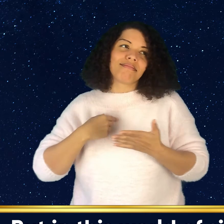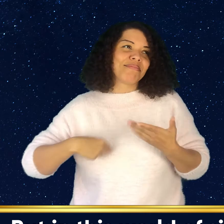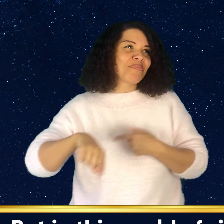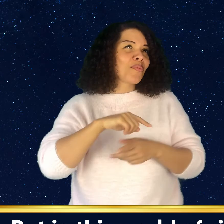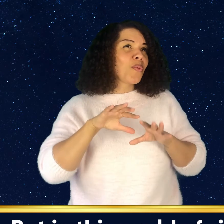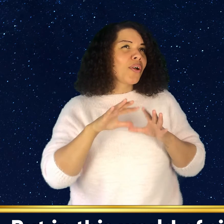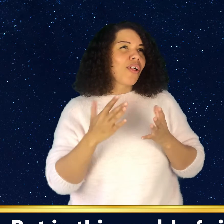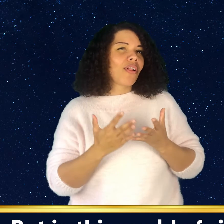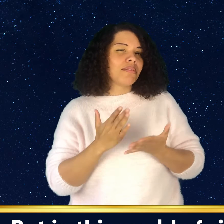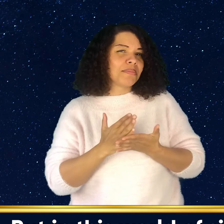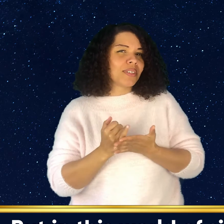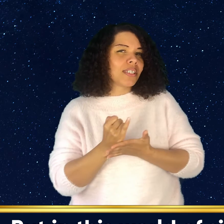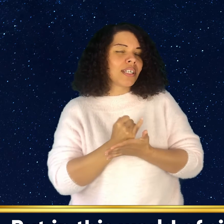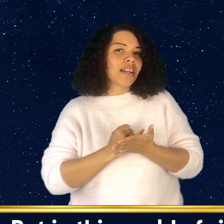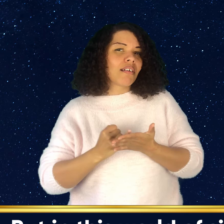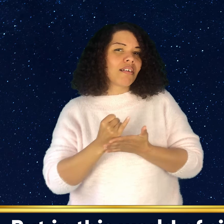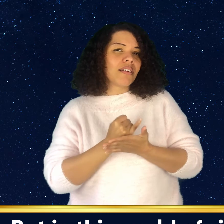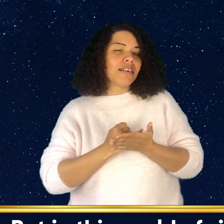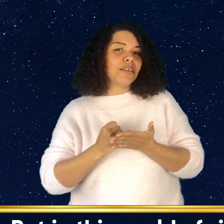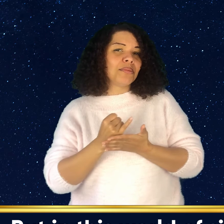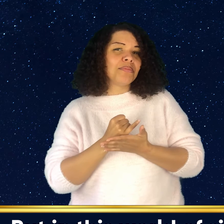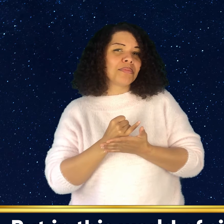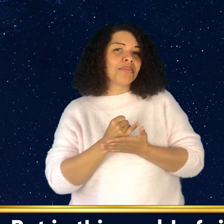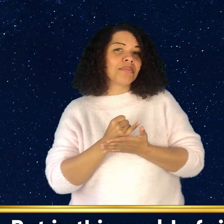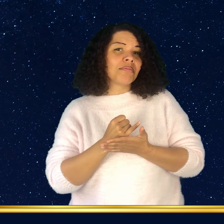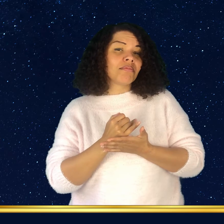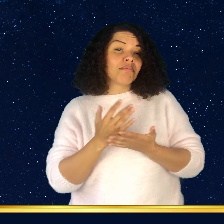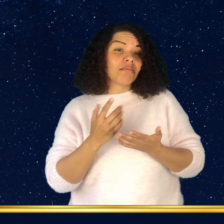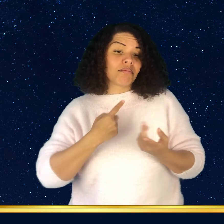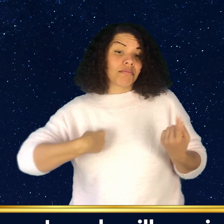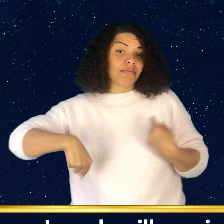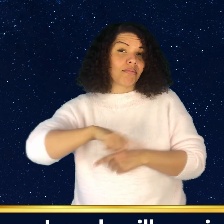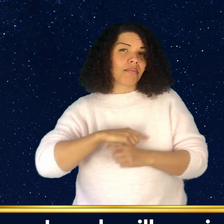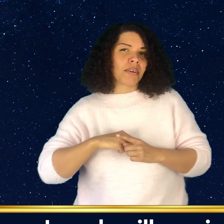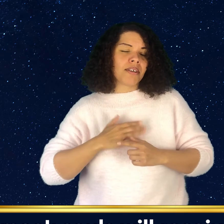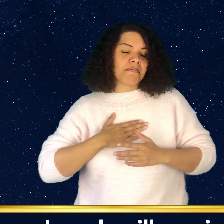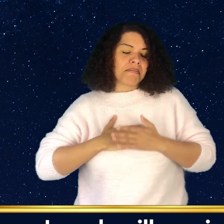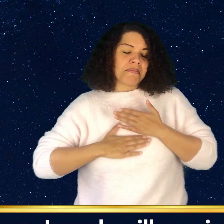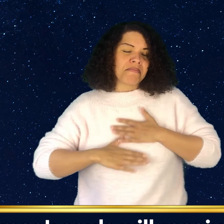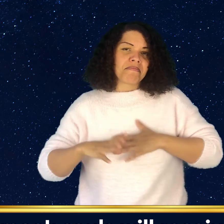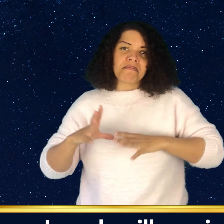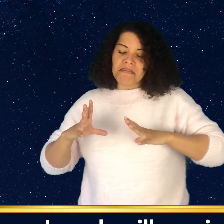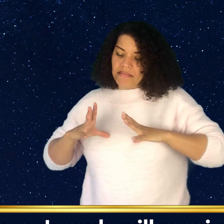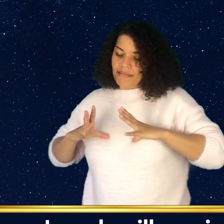in this world of sin. Where meek souls will